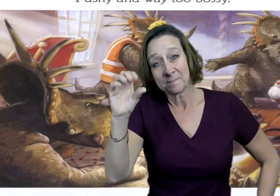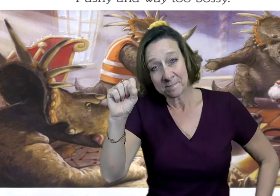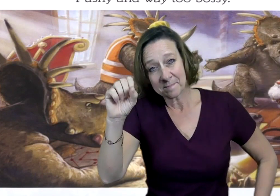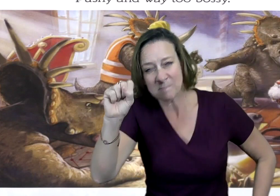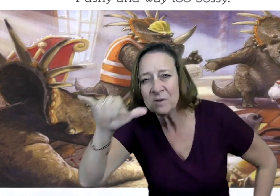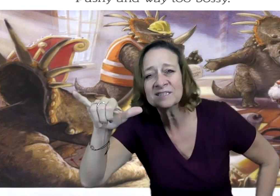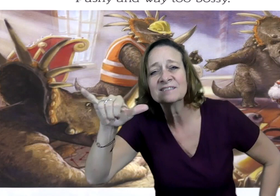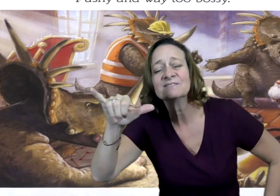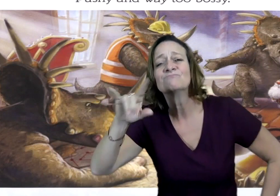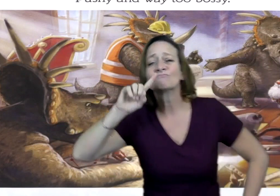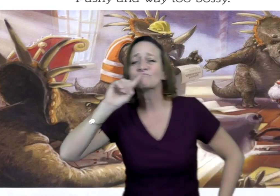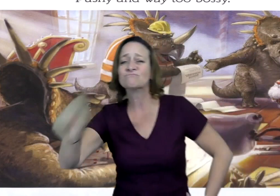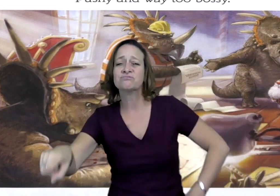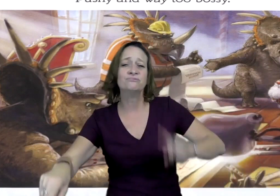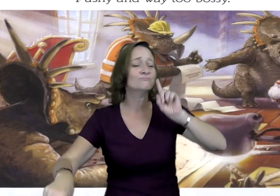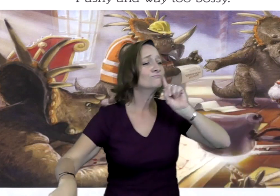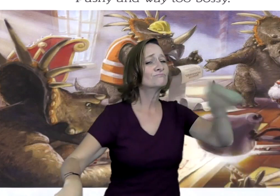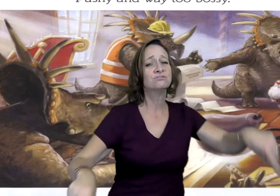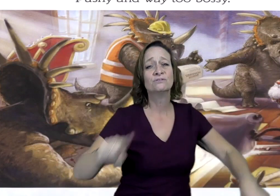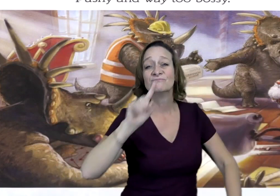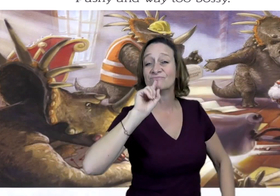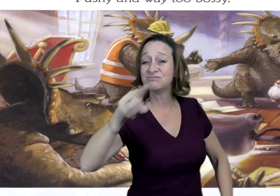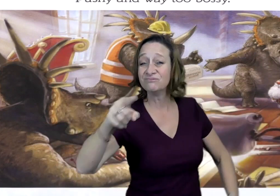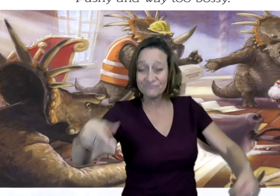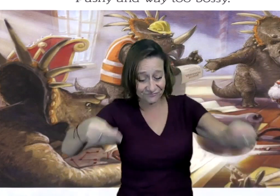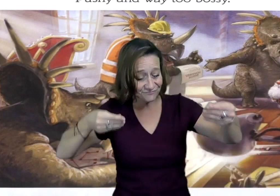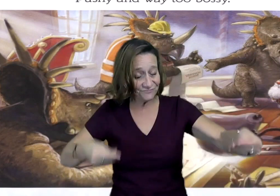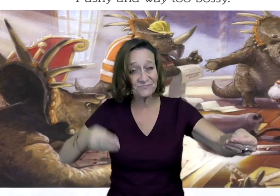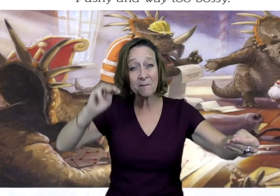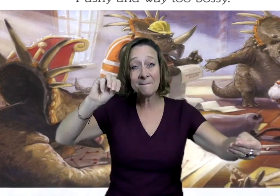Pushy. And way too bossy.